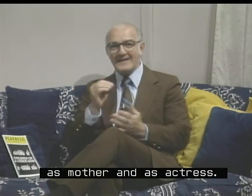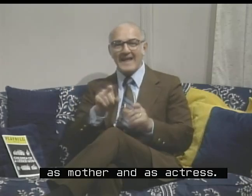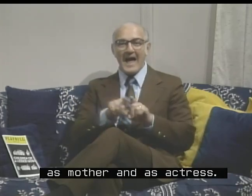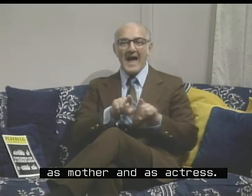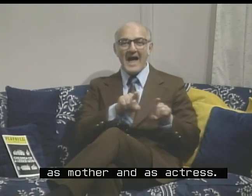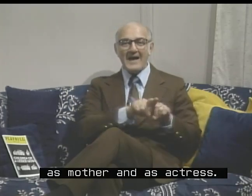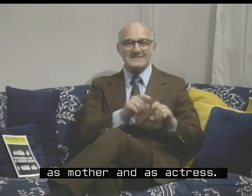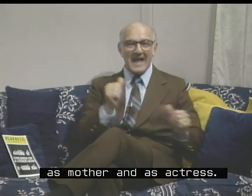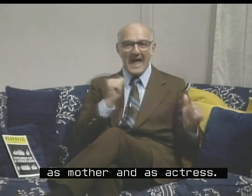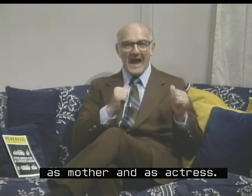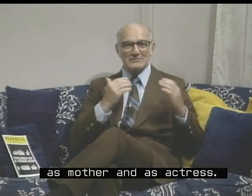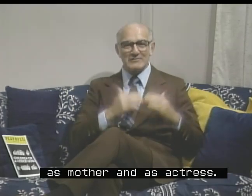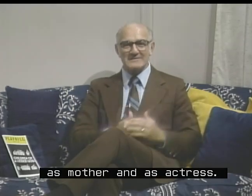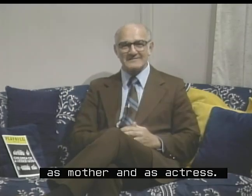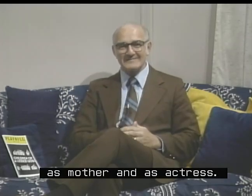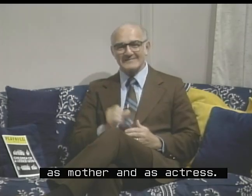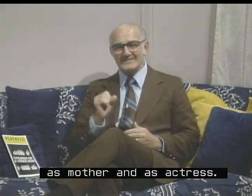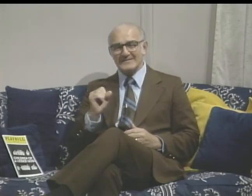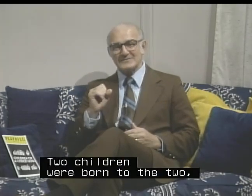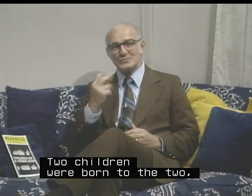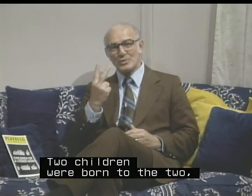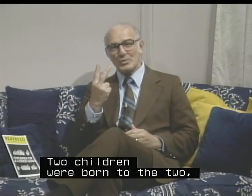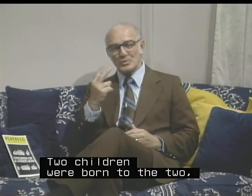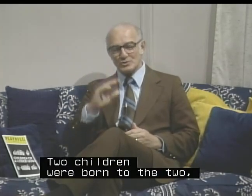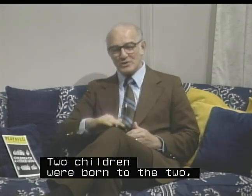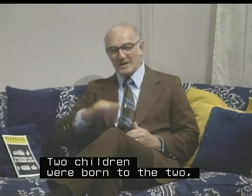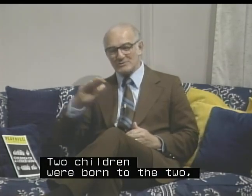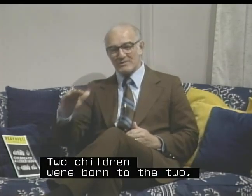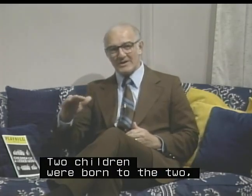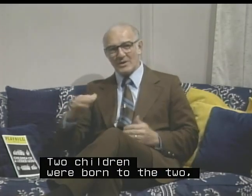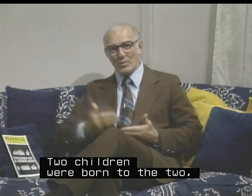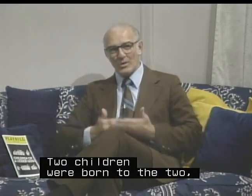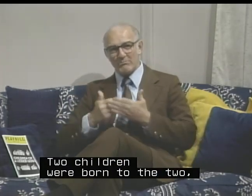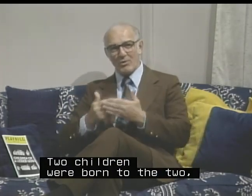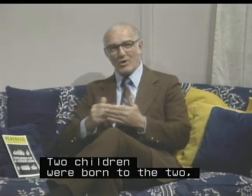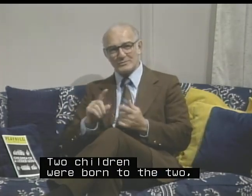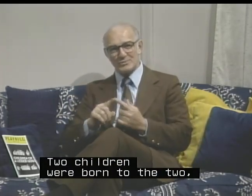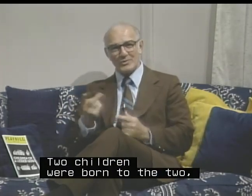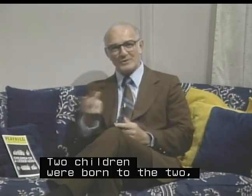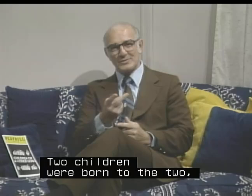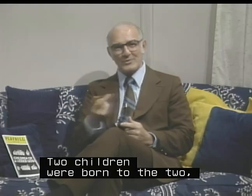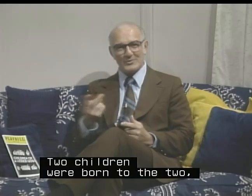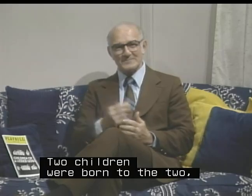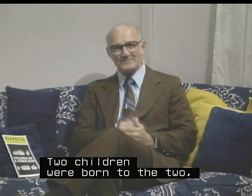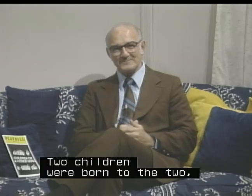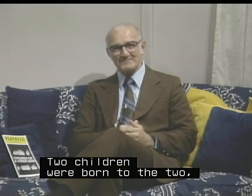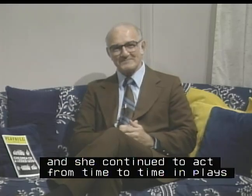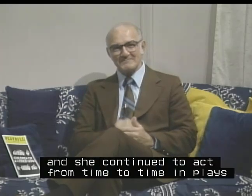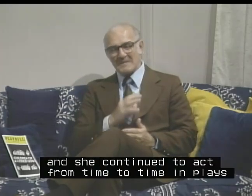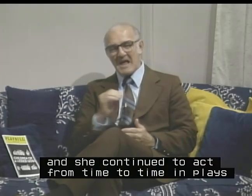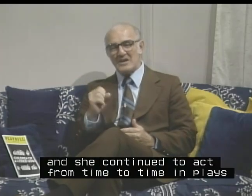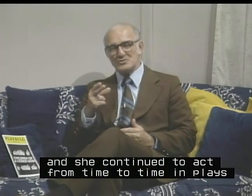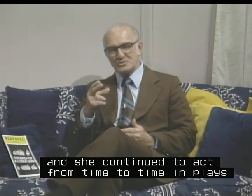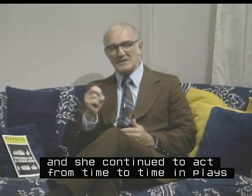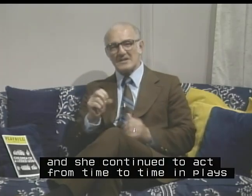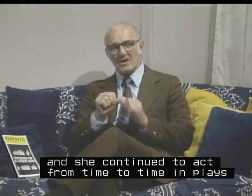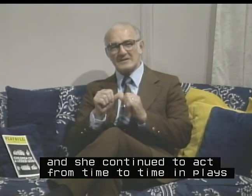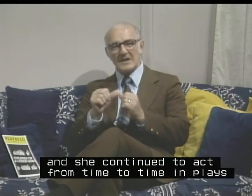as actress. Two children were born to the two, and she continued